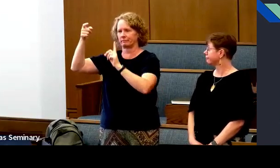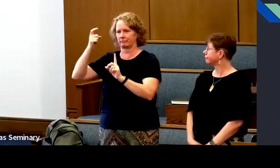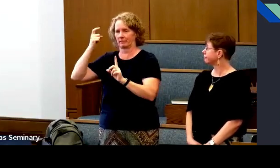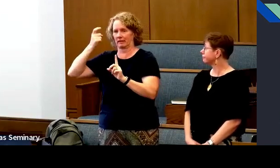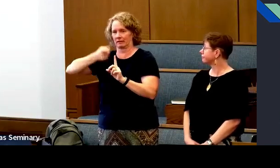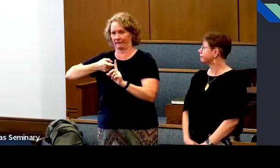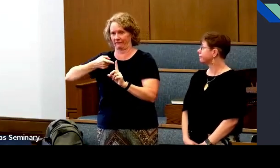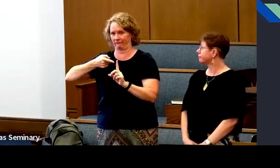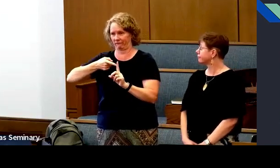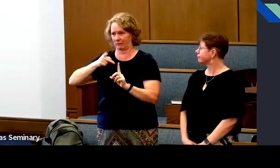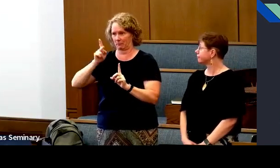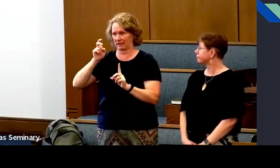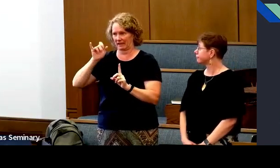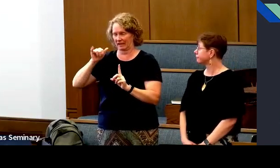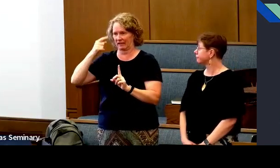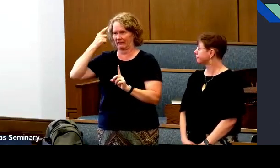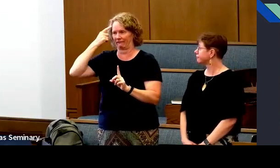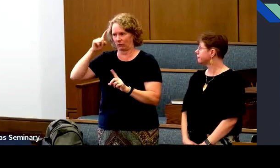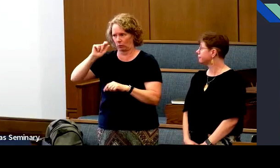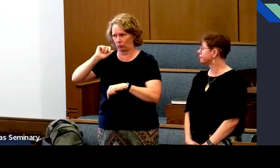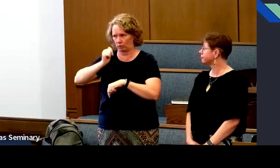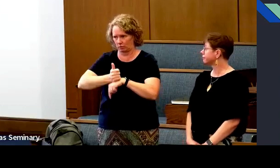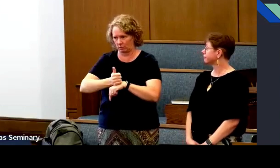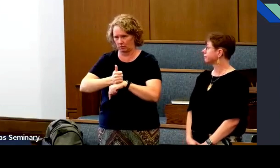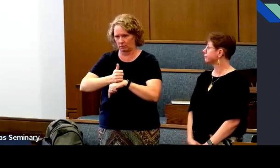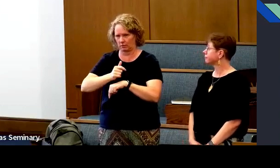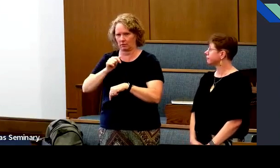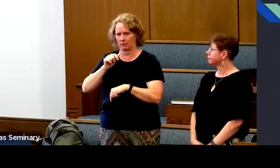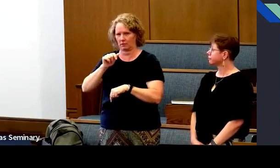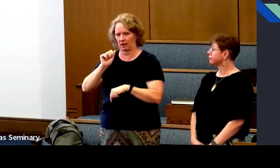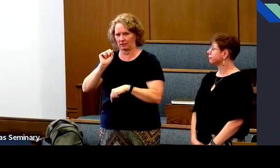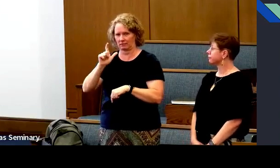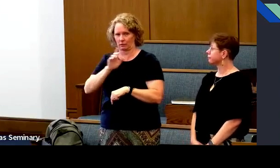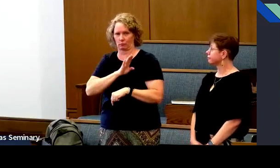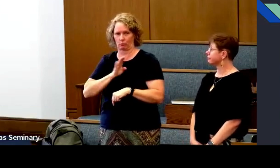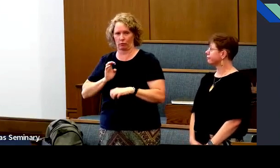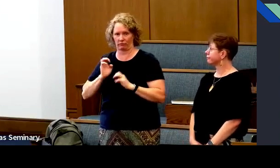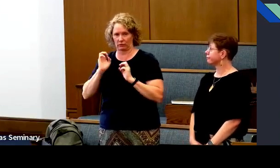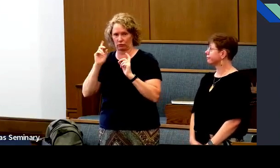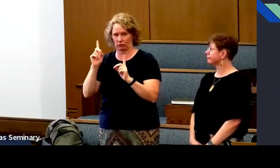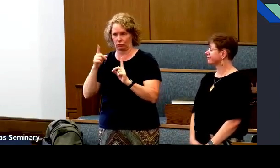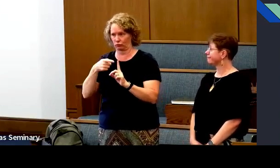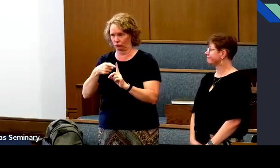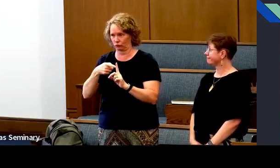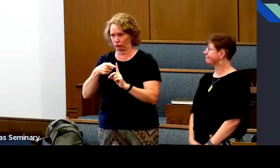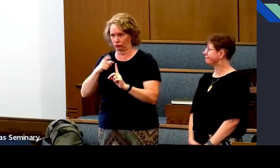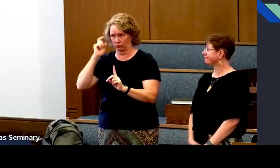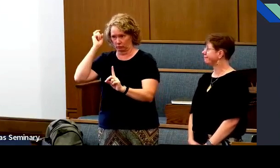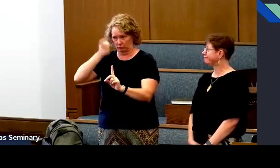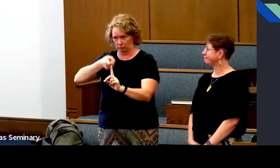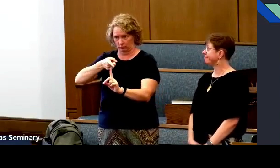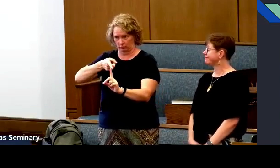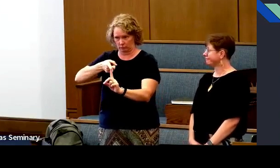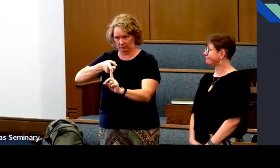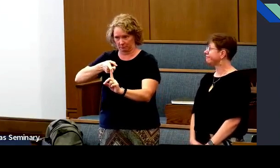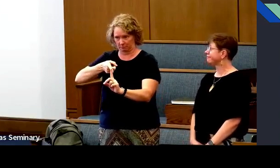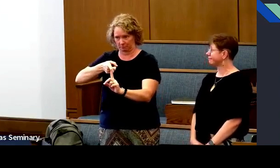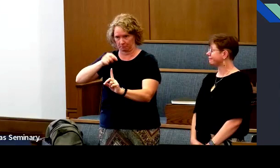He, the prophet and the first presidency have given him keys for the ASL Board of Education.